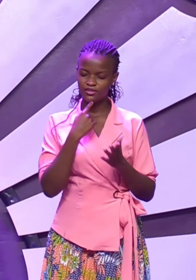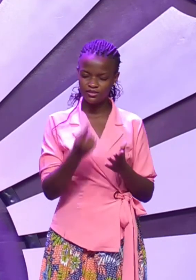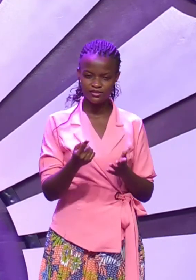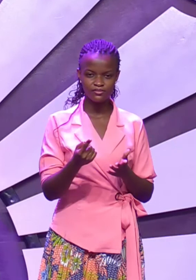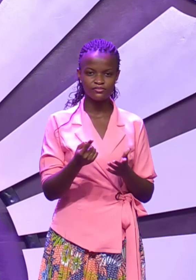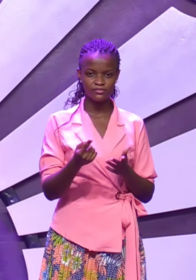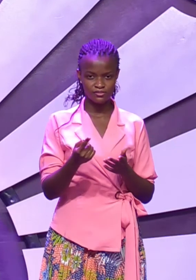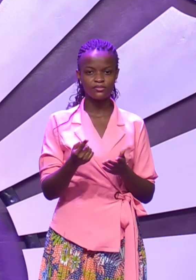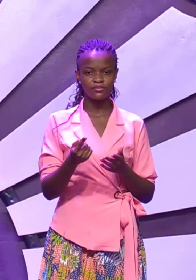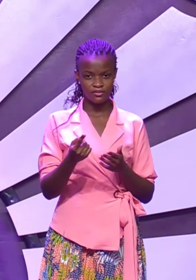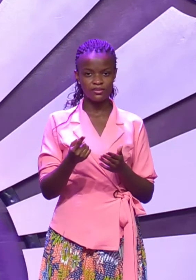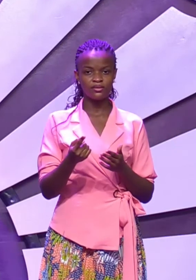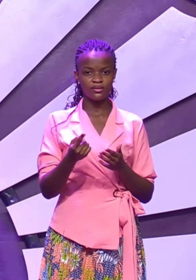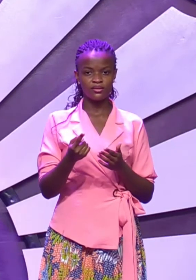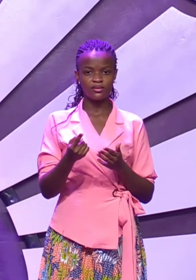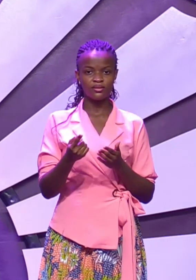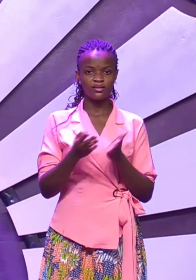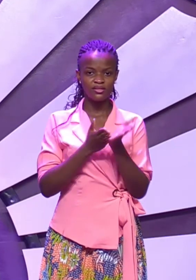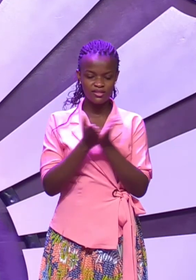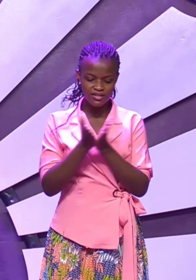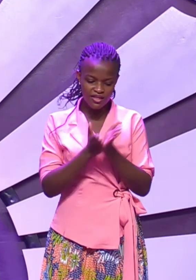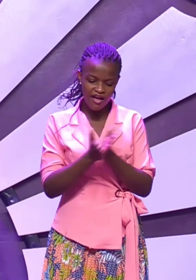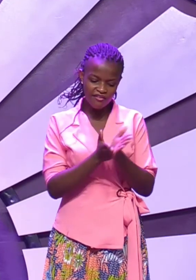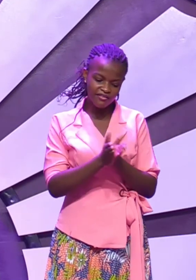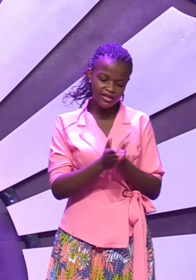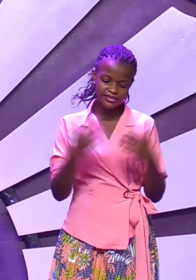says the servants fear to tell David